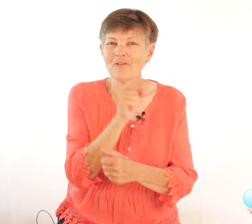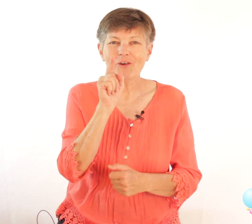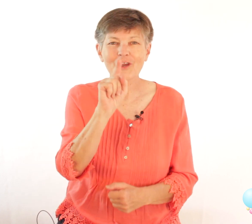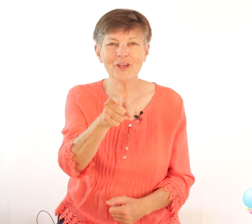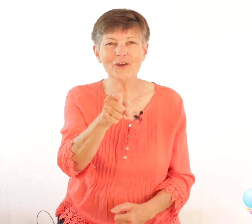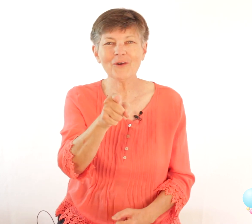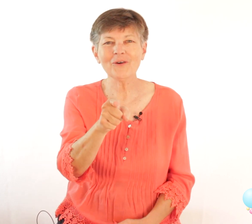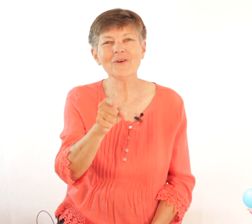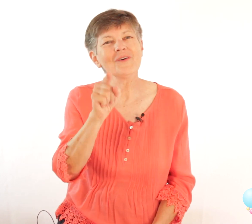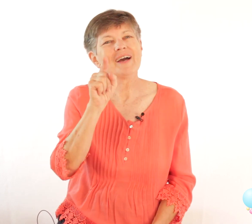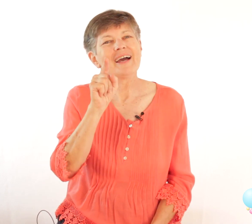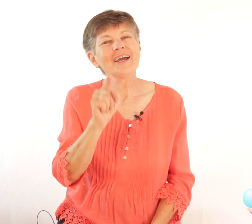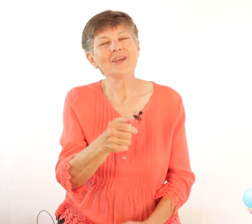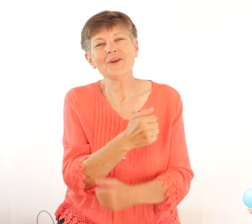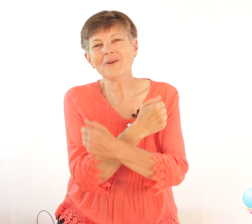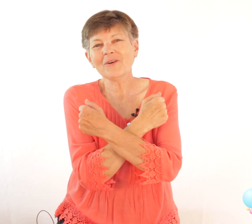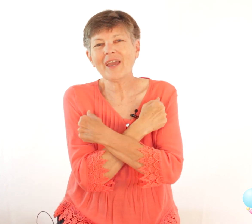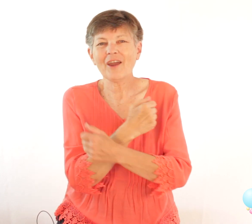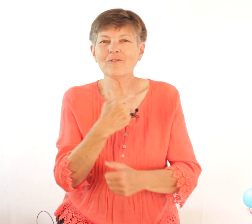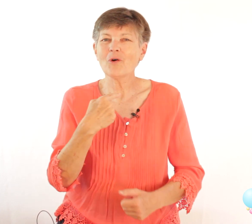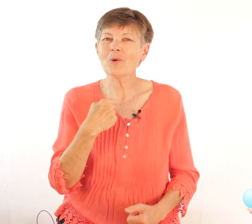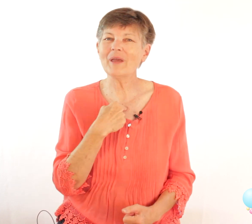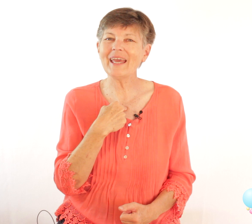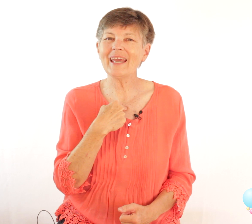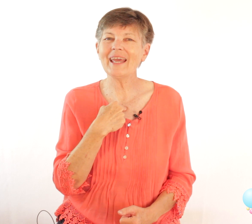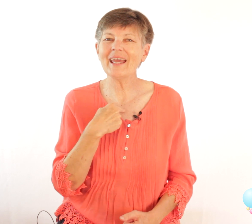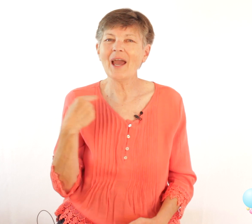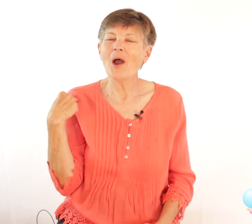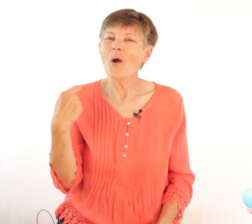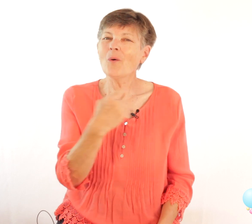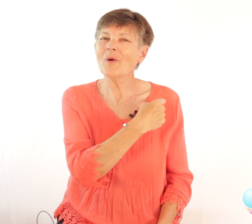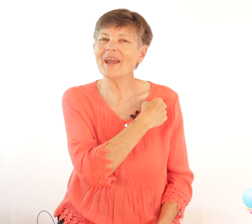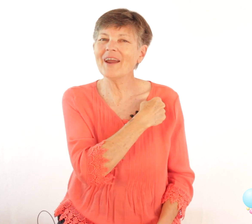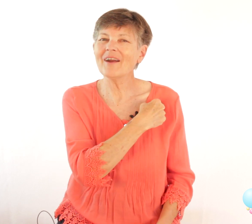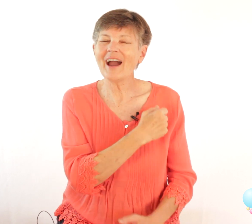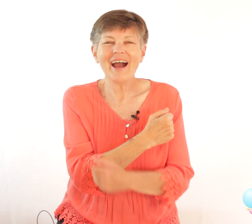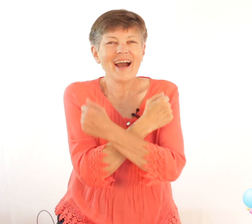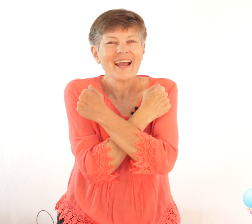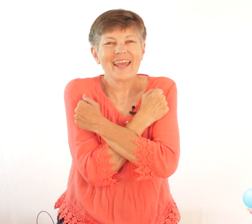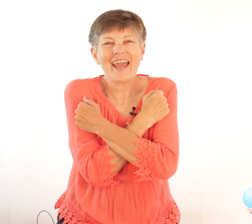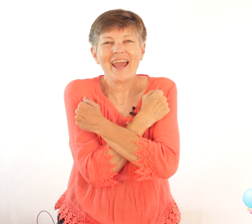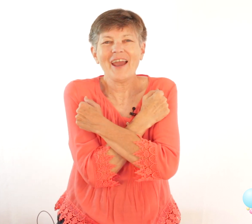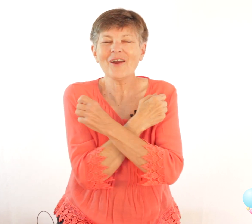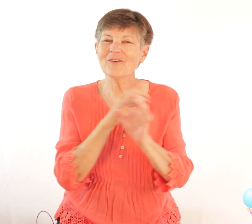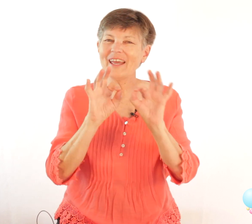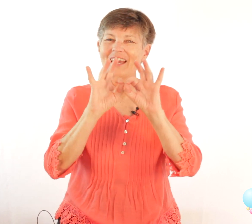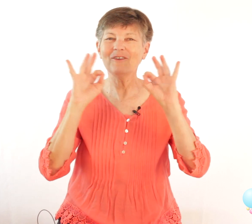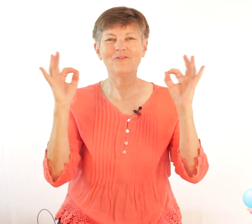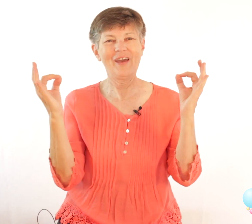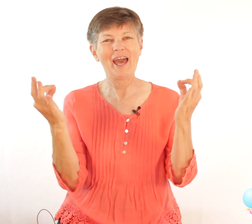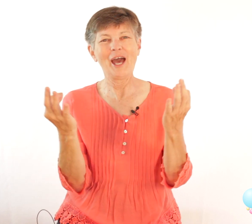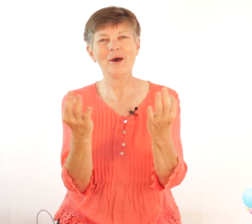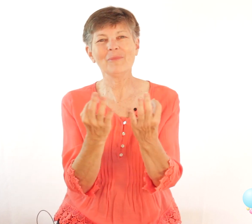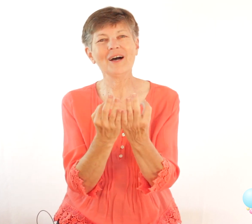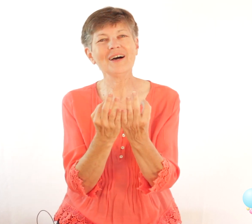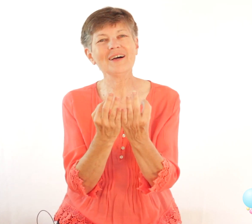for you you care for me we're a caring family